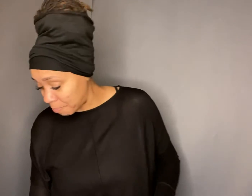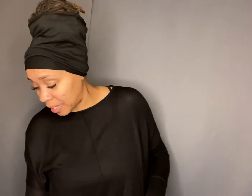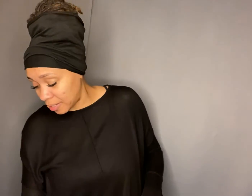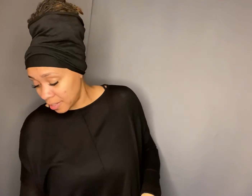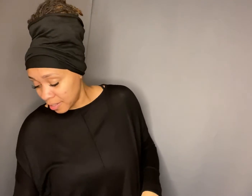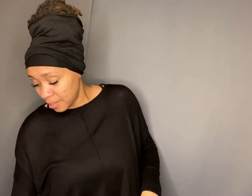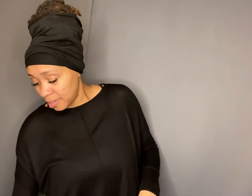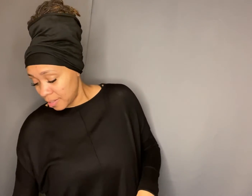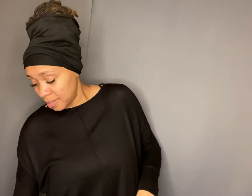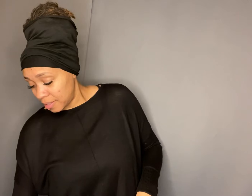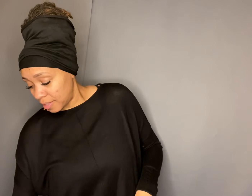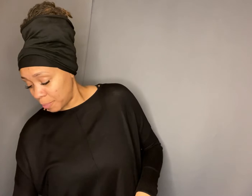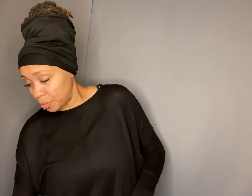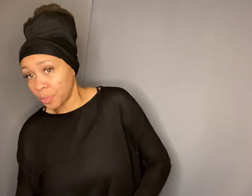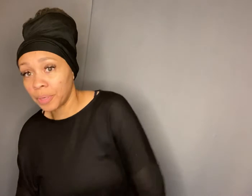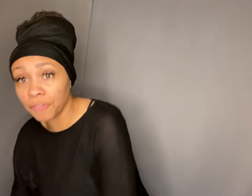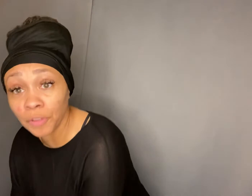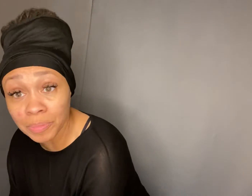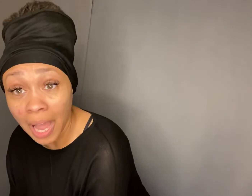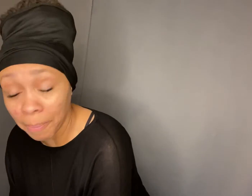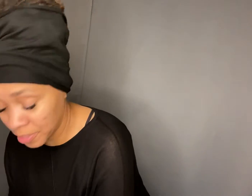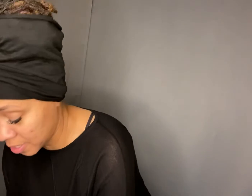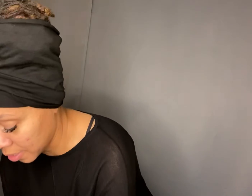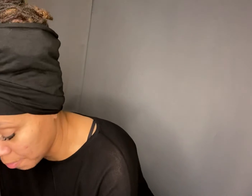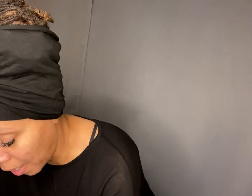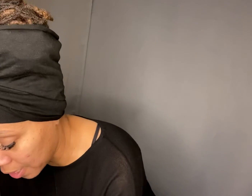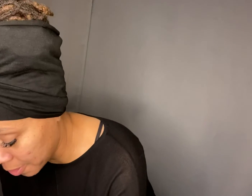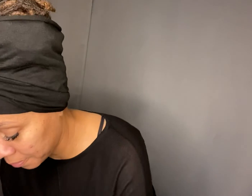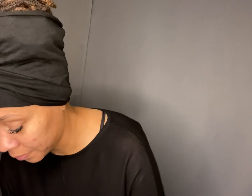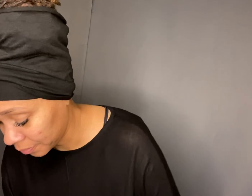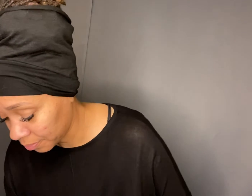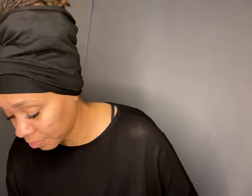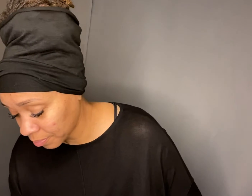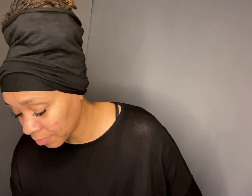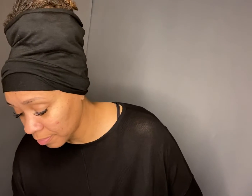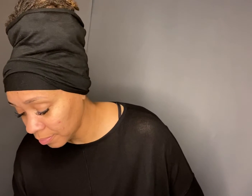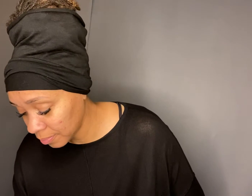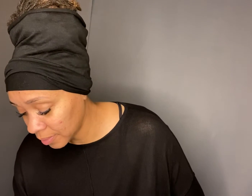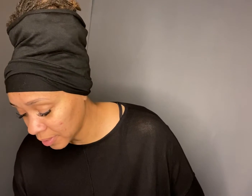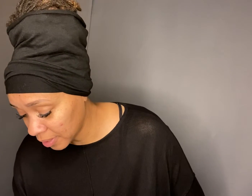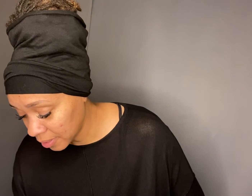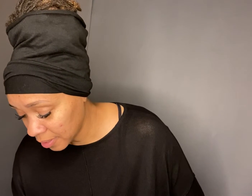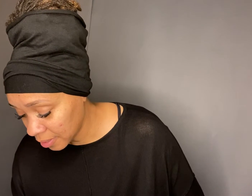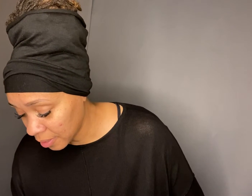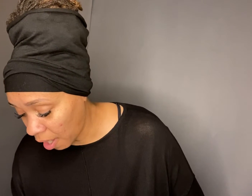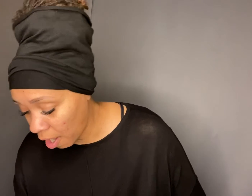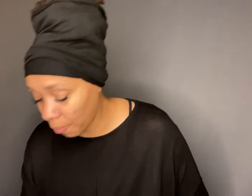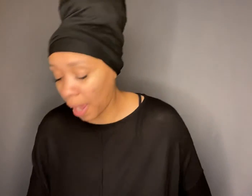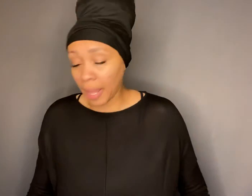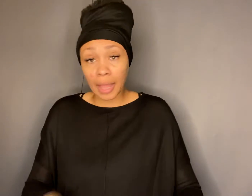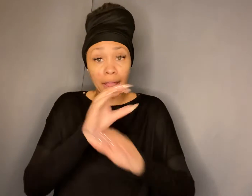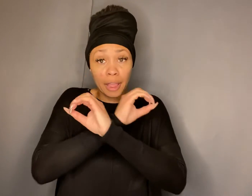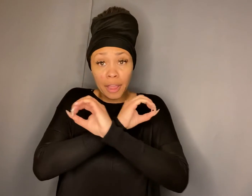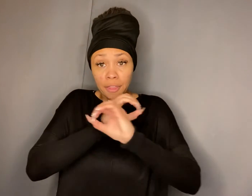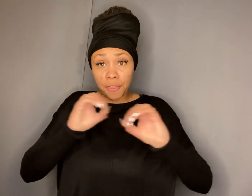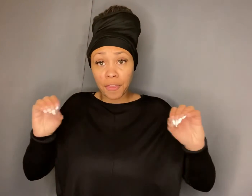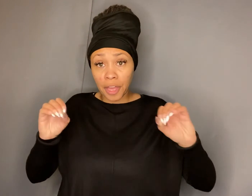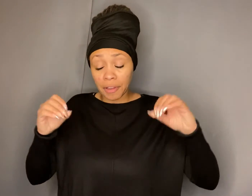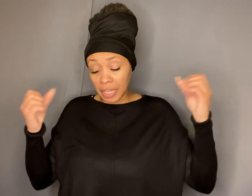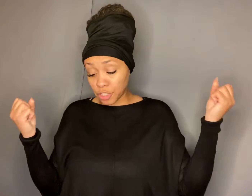me let me do it from top to bottom all right there is